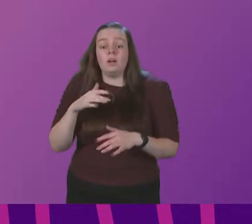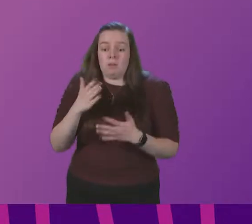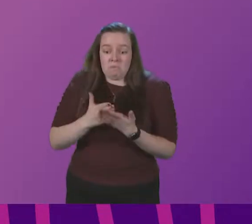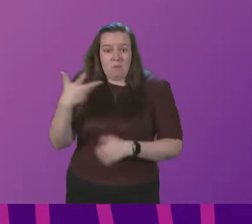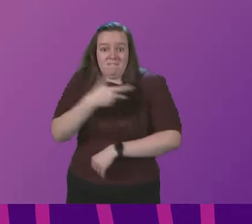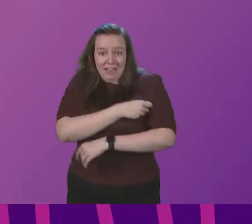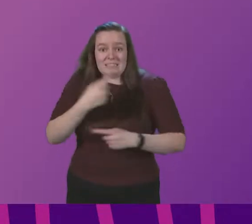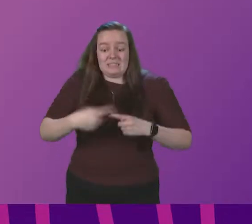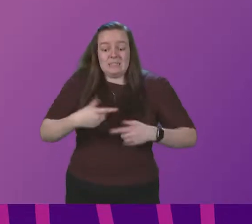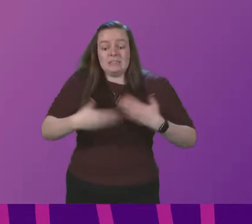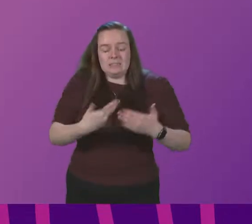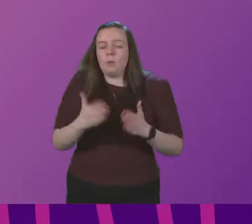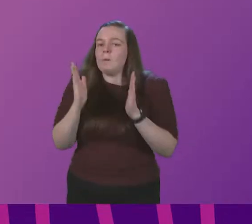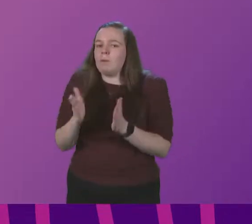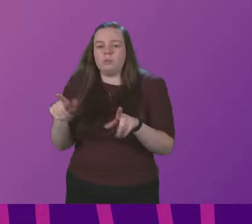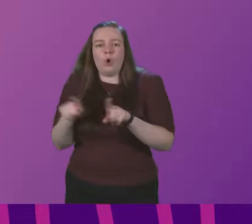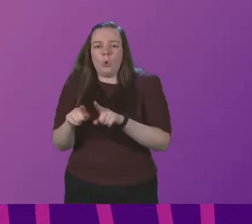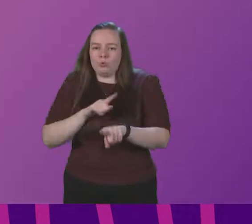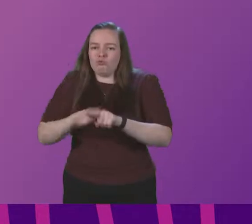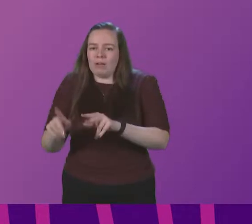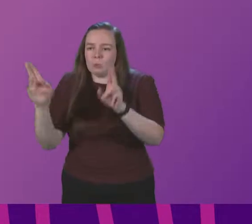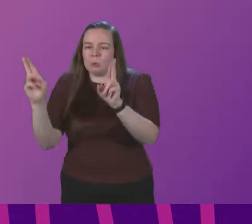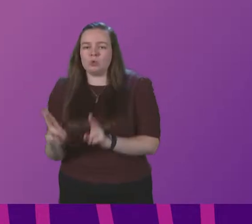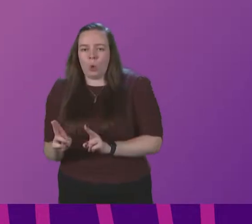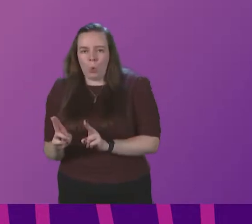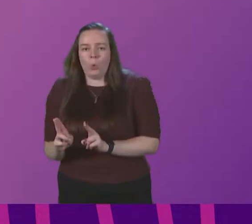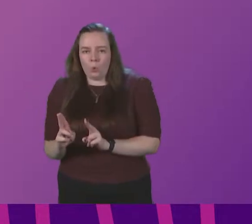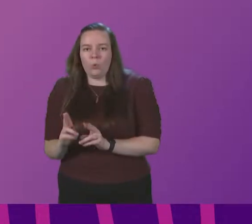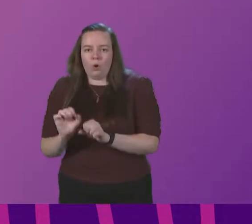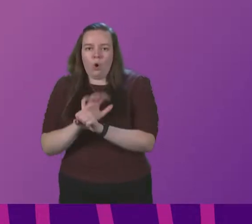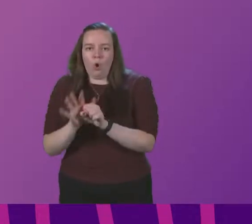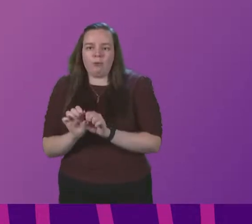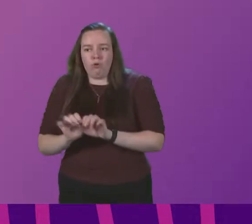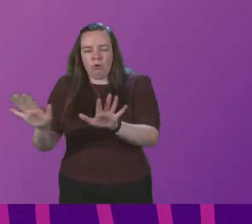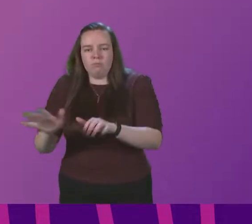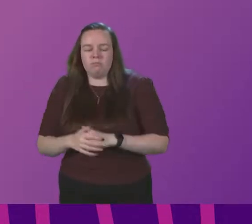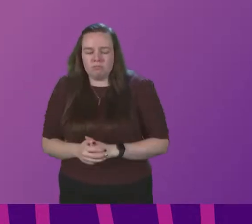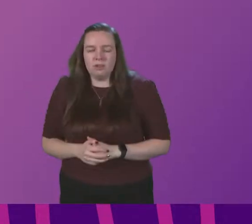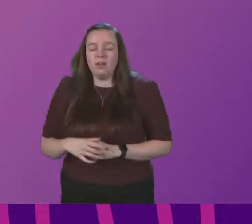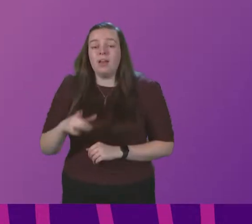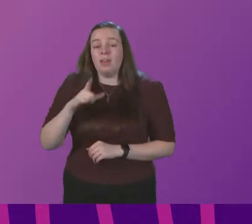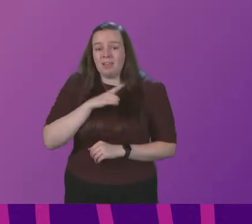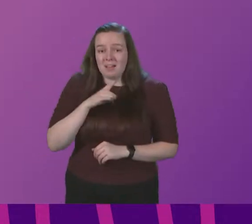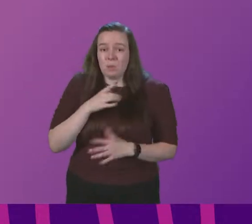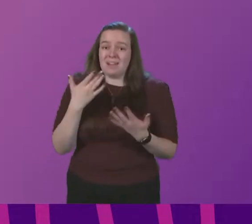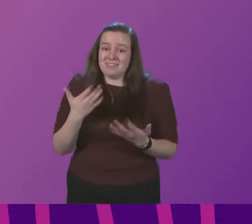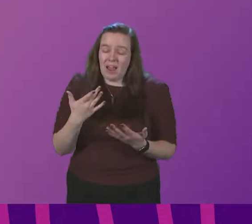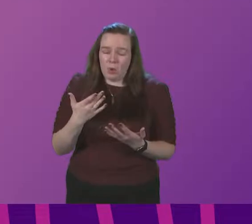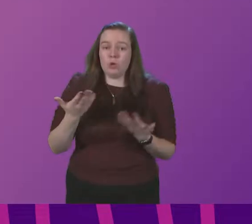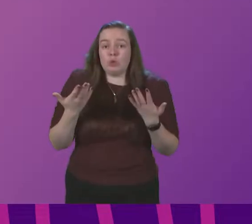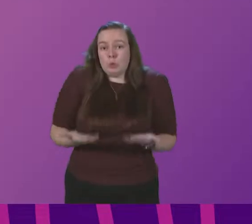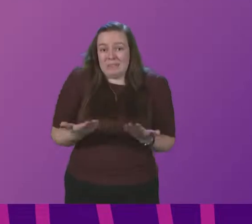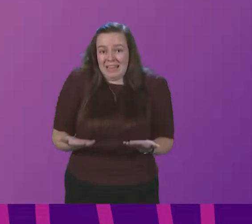up vaccination, we must also try to slow down Omicron. That is why we are also proposing today,